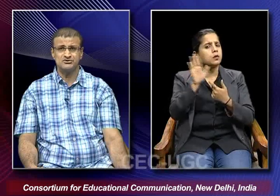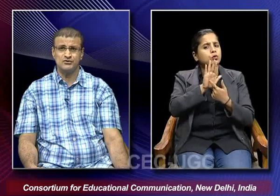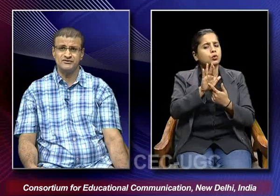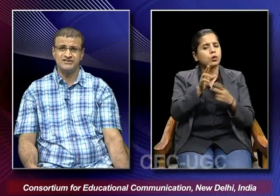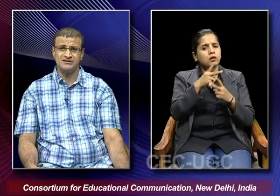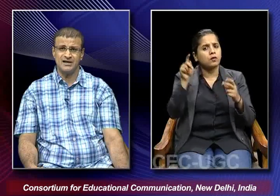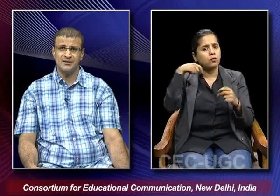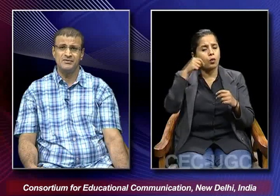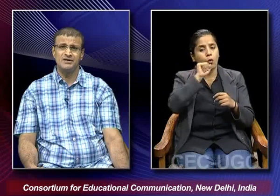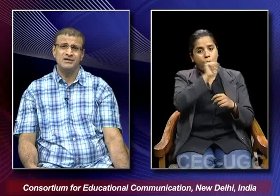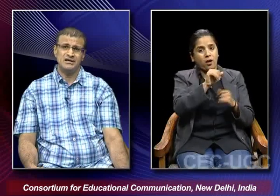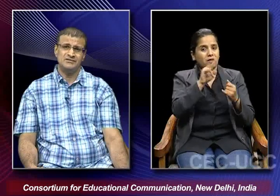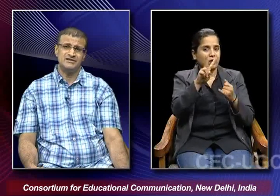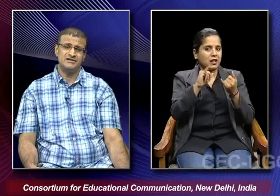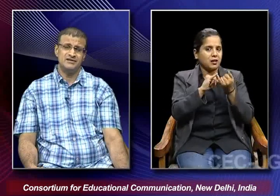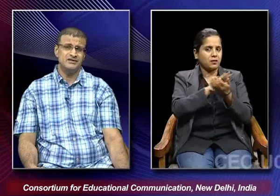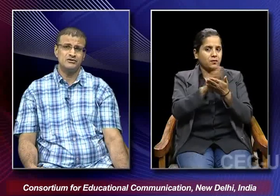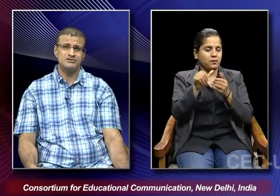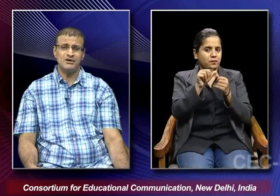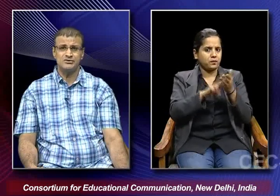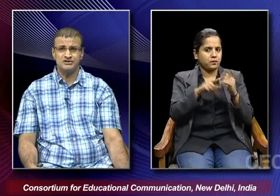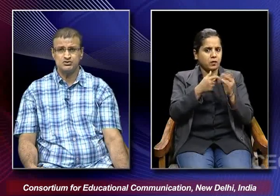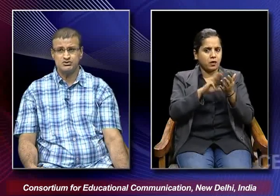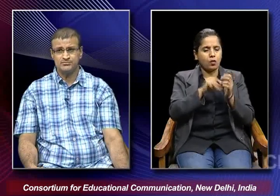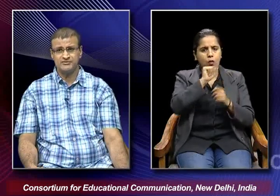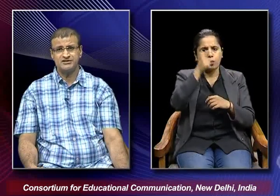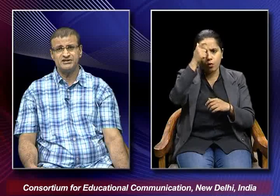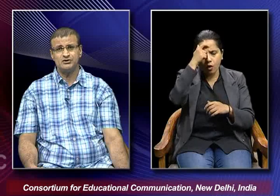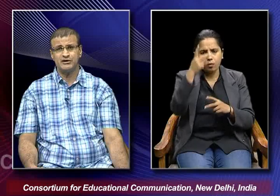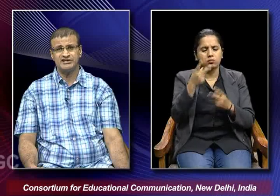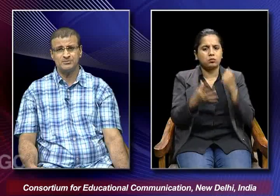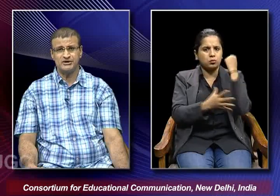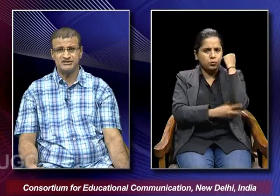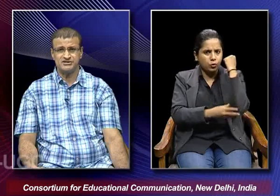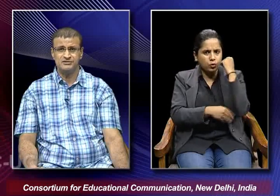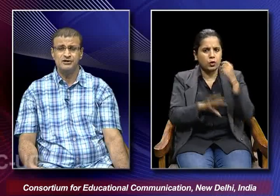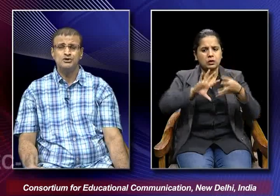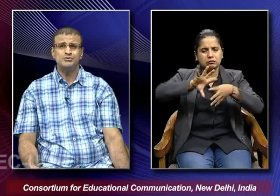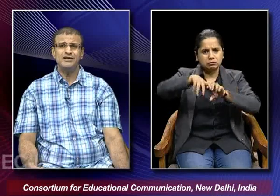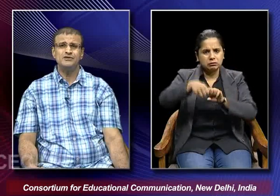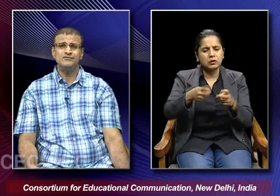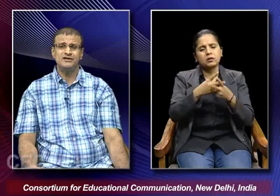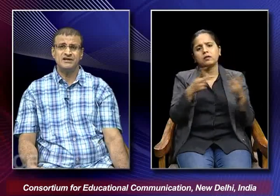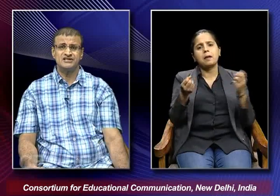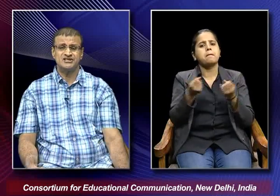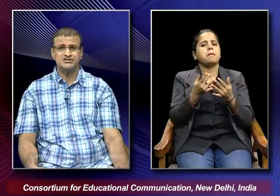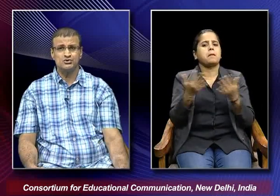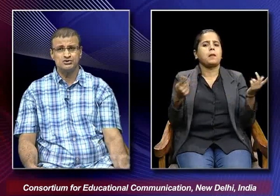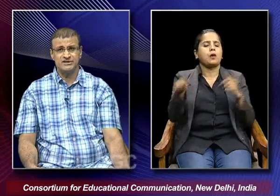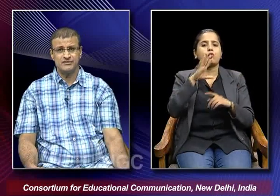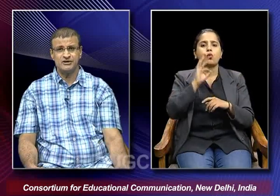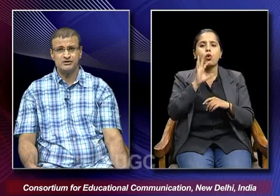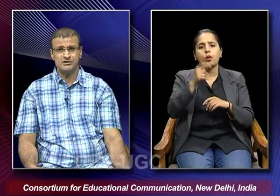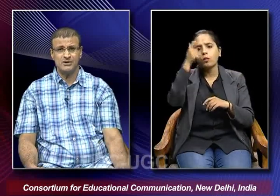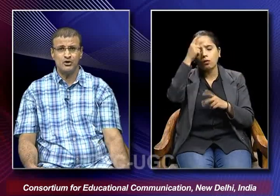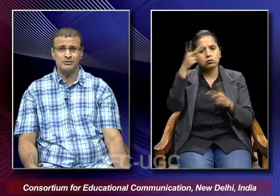films of vishantaram whether he talks about the issues of poverty or exploitation so many of the realistic issues